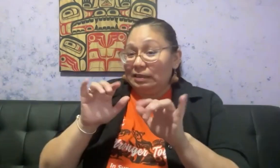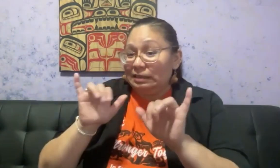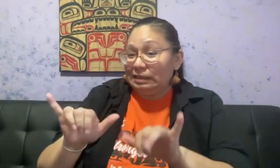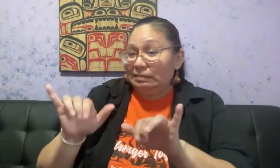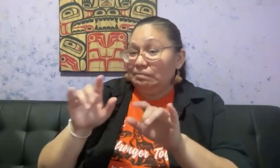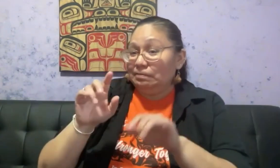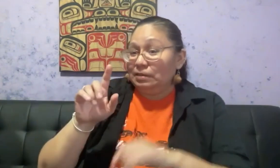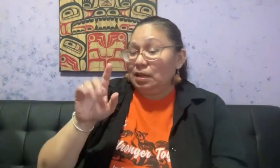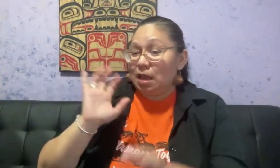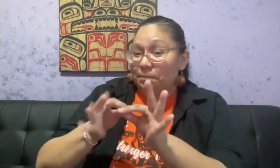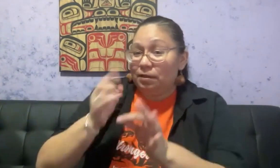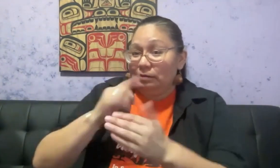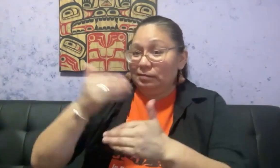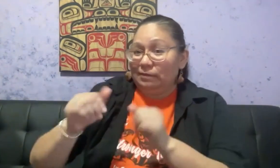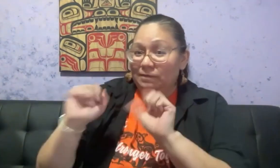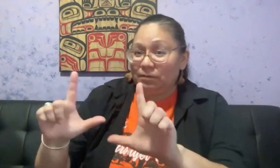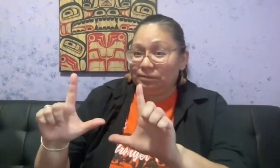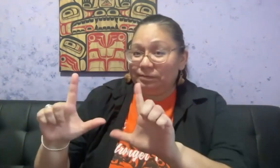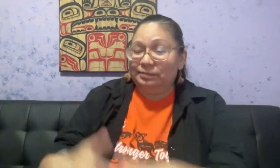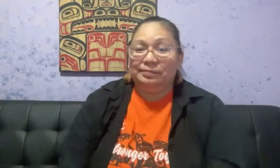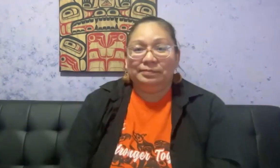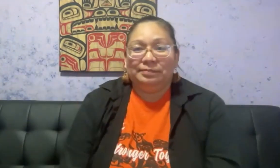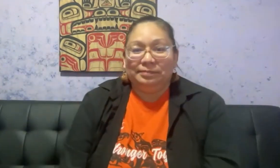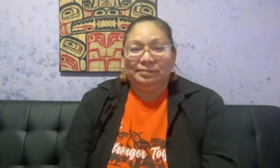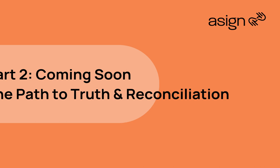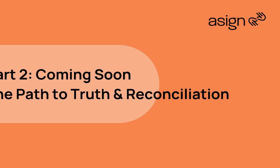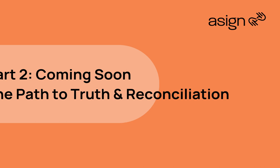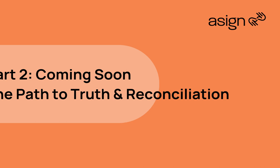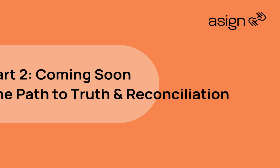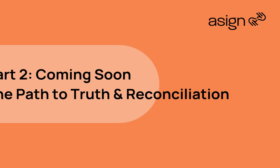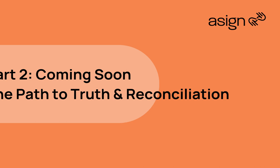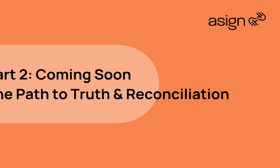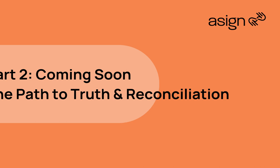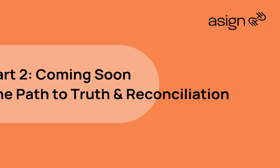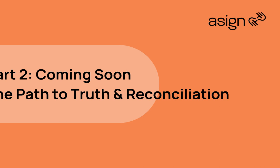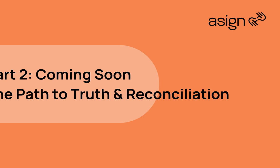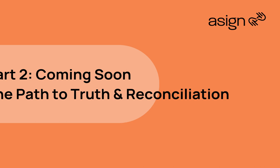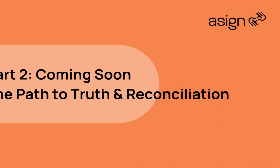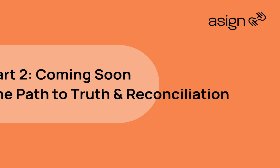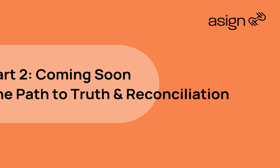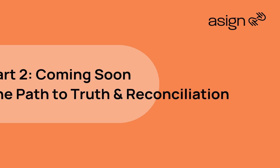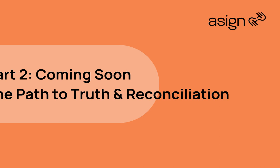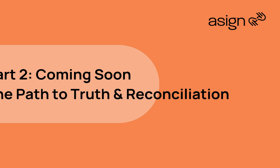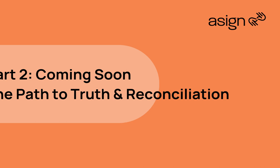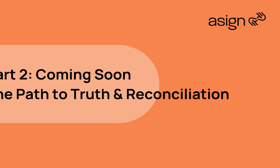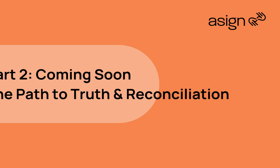thanks for watching and stay tuned for the next video.-O-D Thank you. All wealan do is to